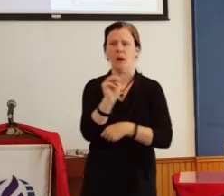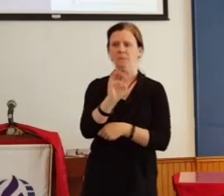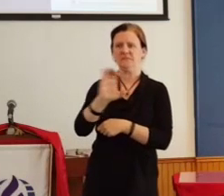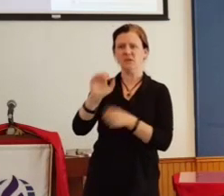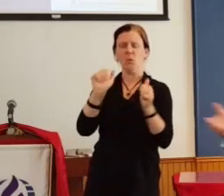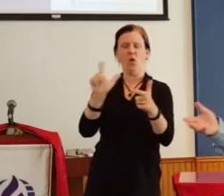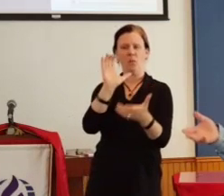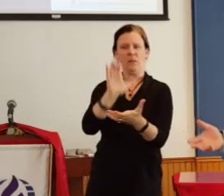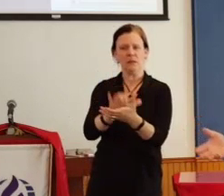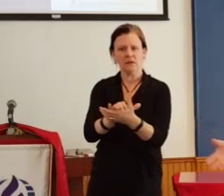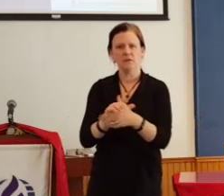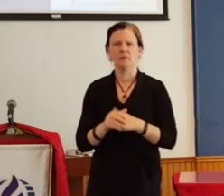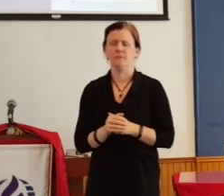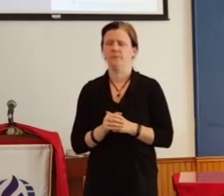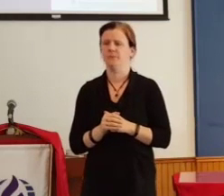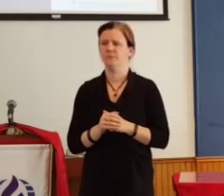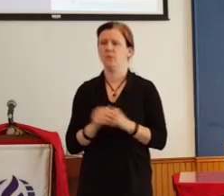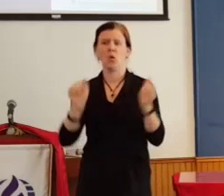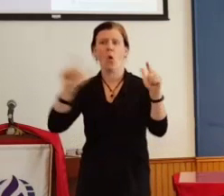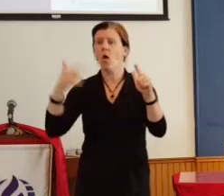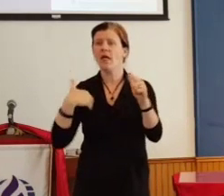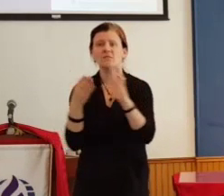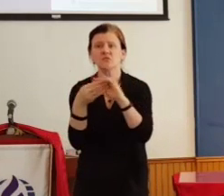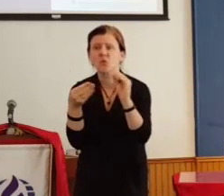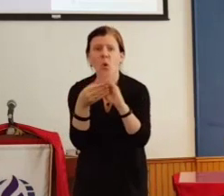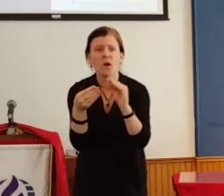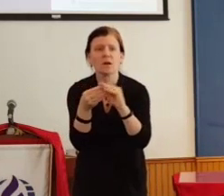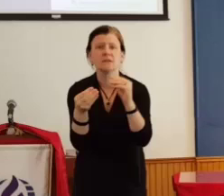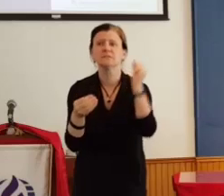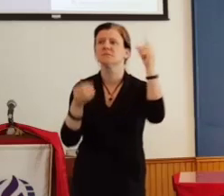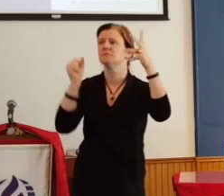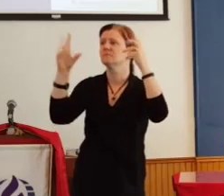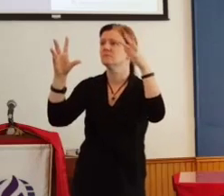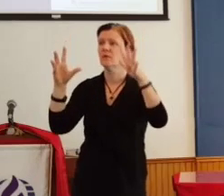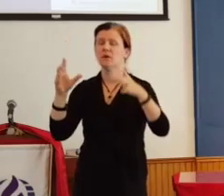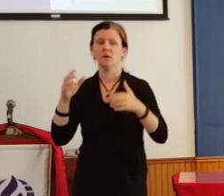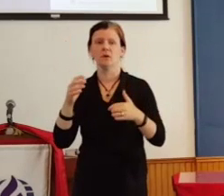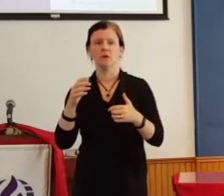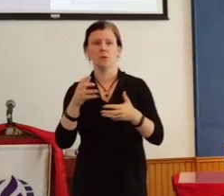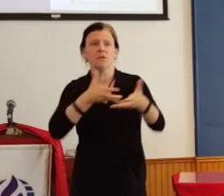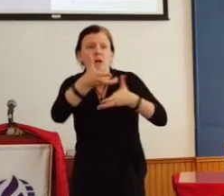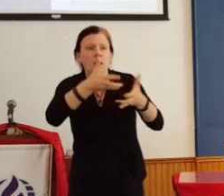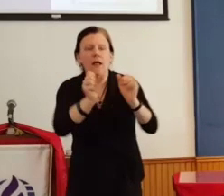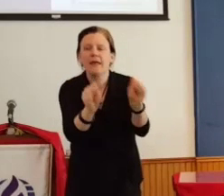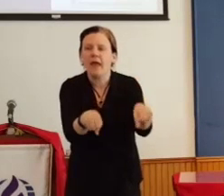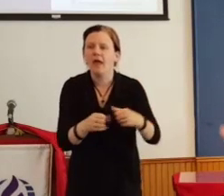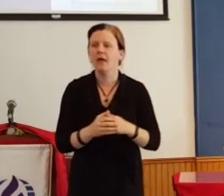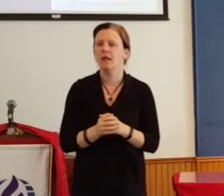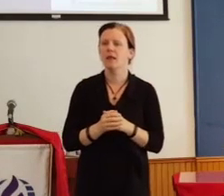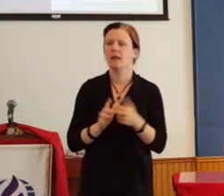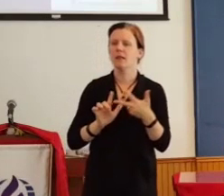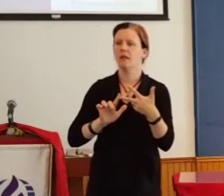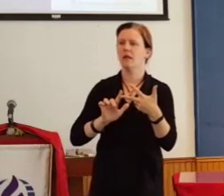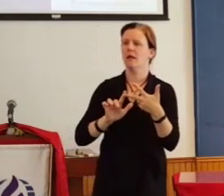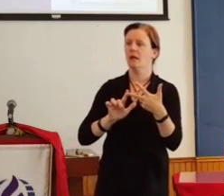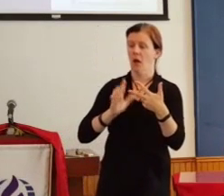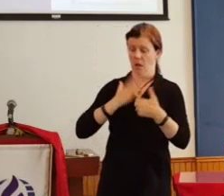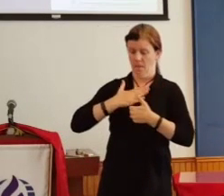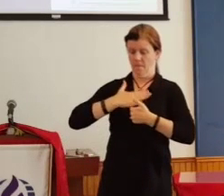We have stories to tell. We have hearts to speak to. We have experiences as people on